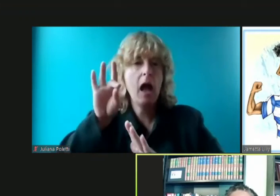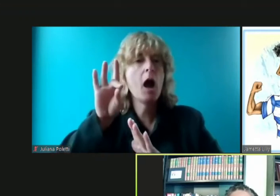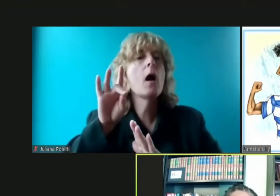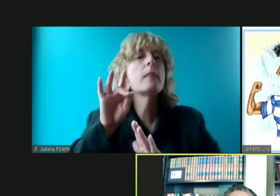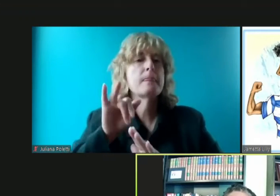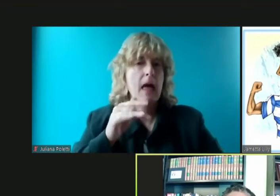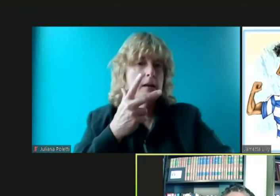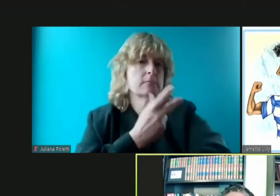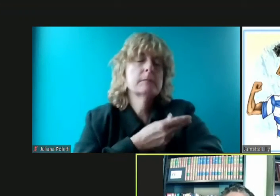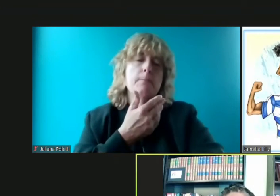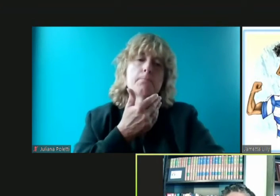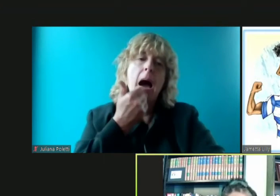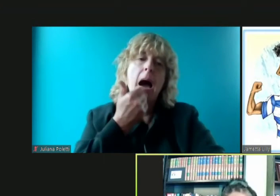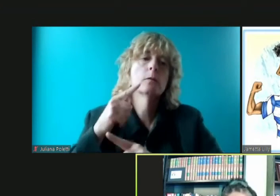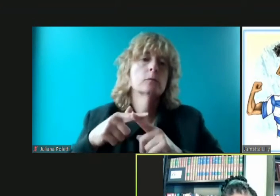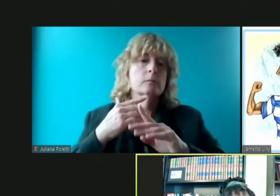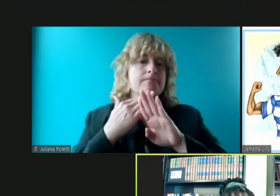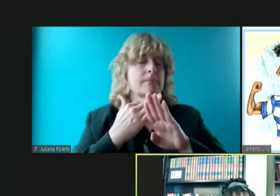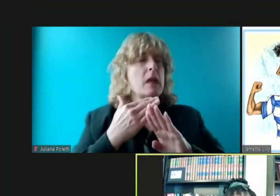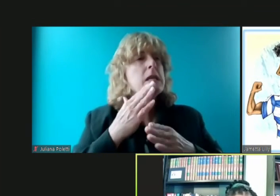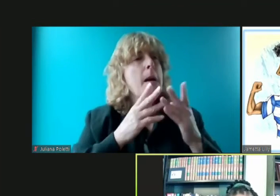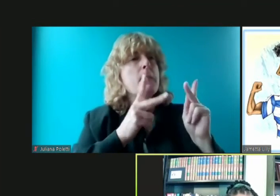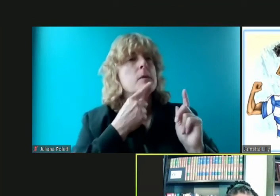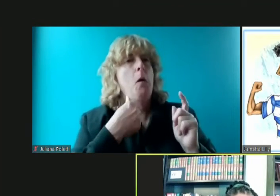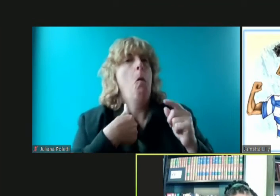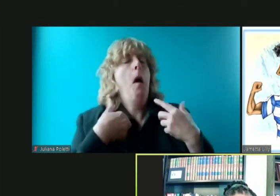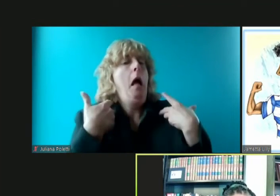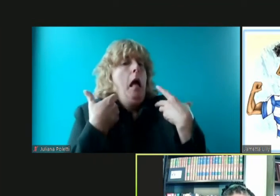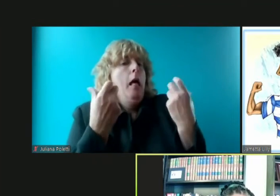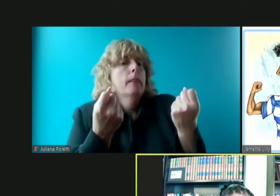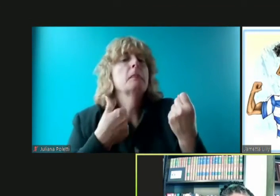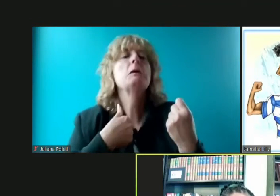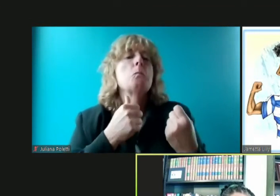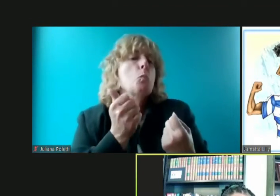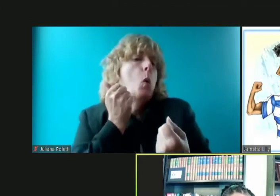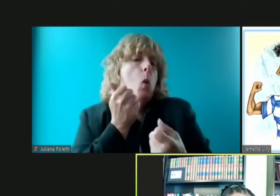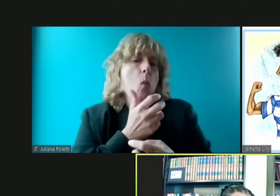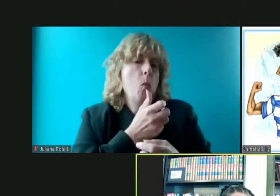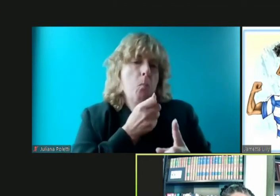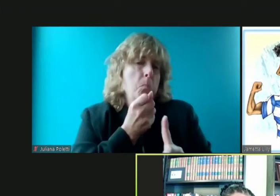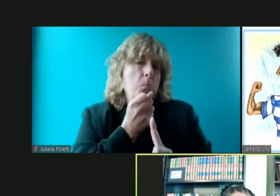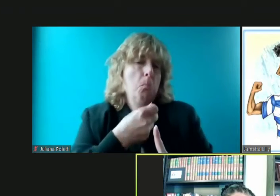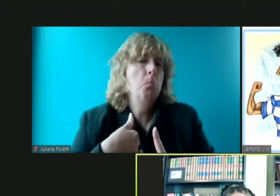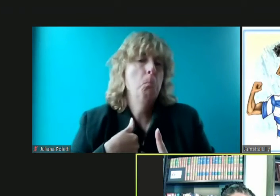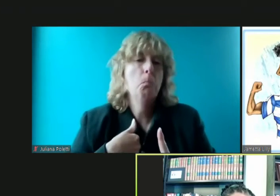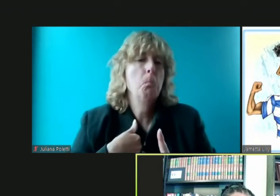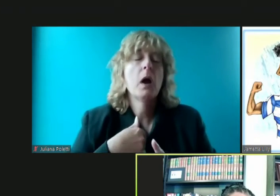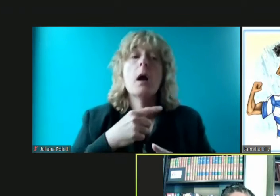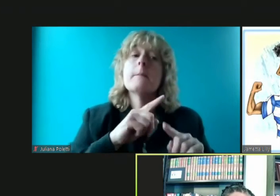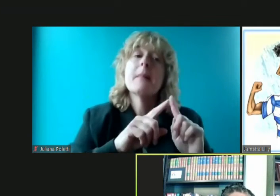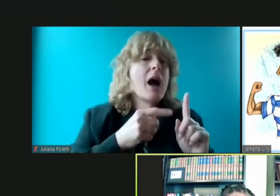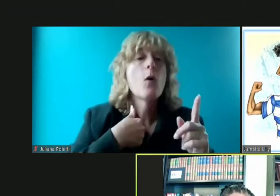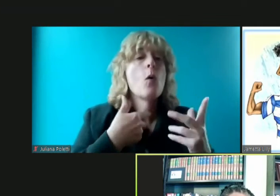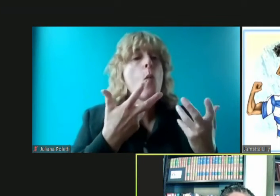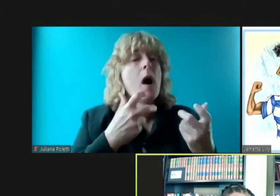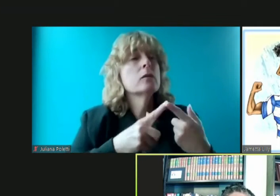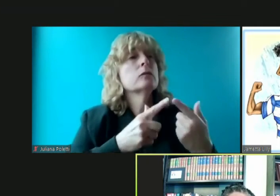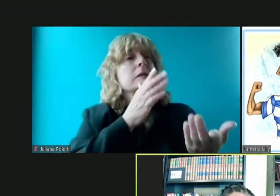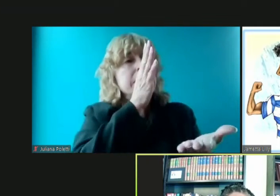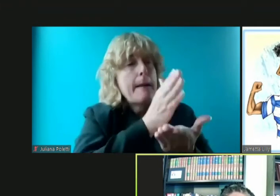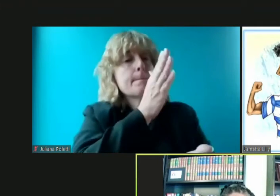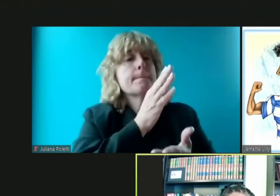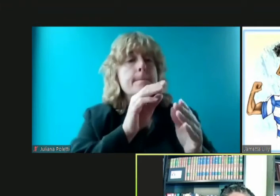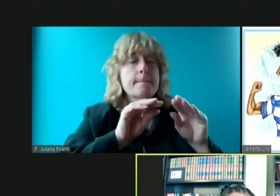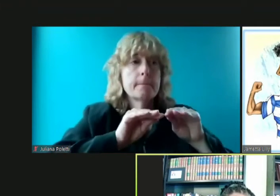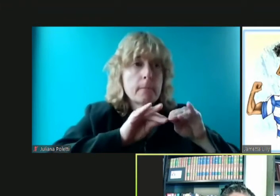i'm healthy uh what we're trying to do is shut down this virus and if it replicates in anyone then it has the potential